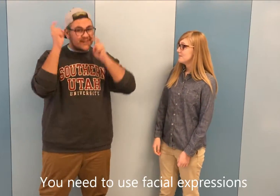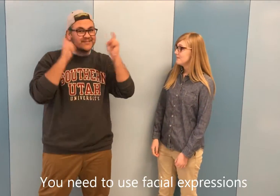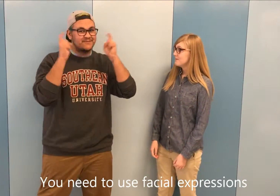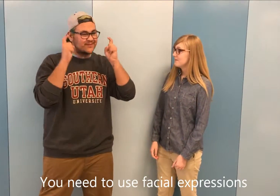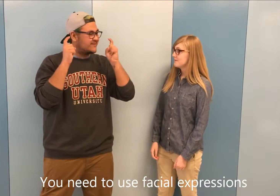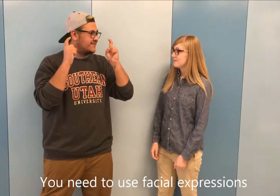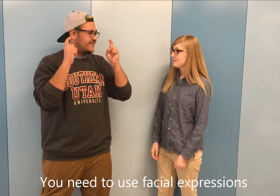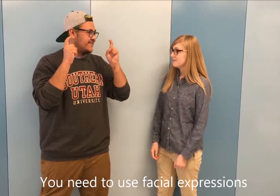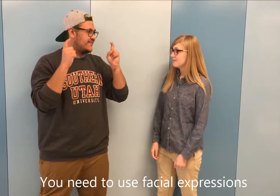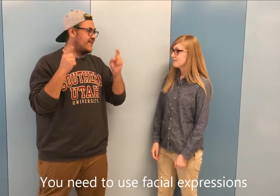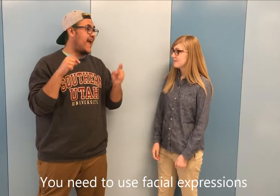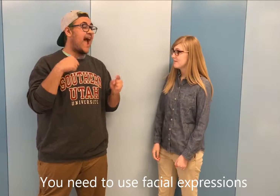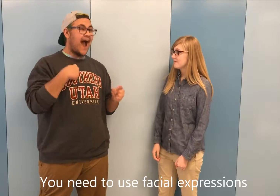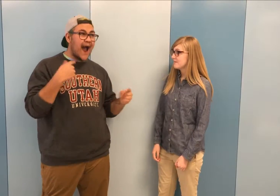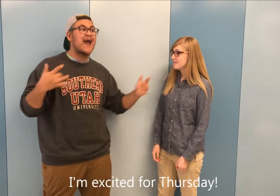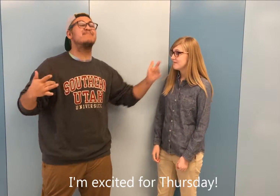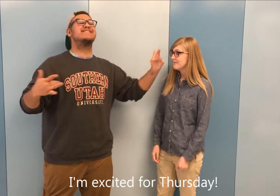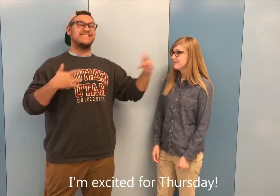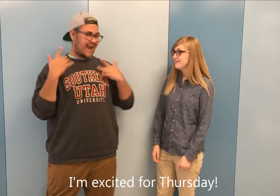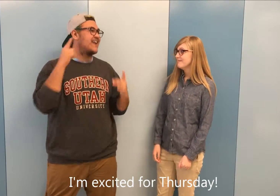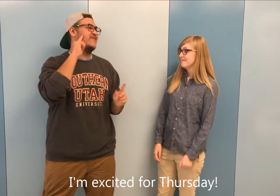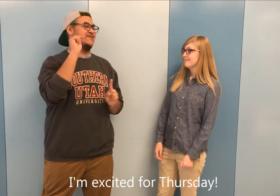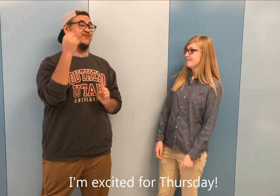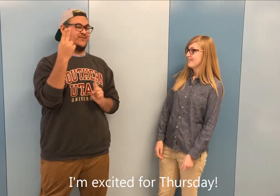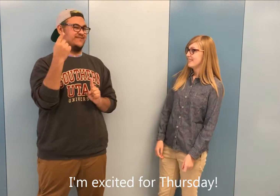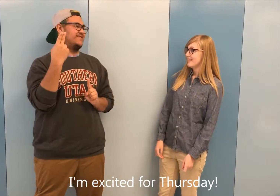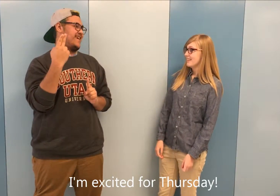need to use facial expressions. I'm excited for Thursday!